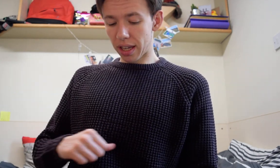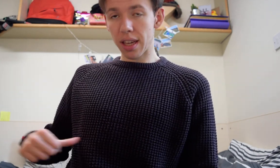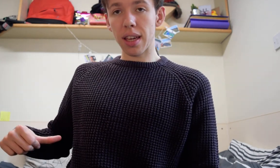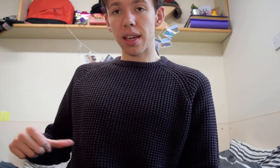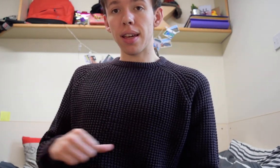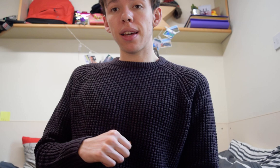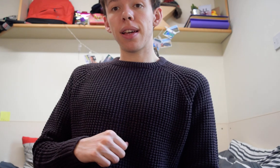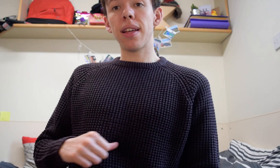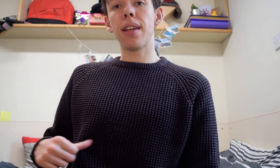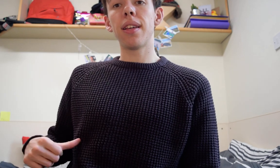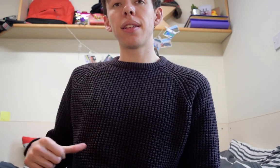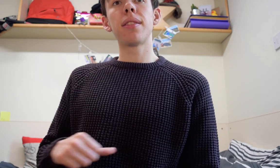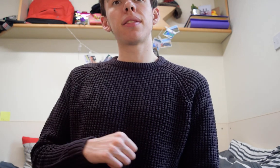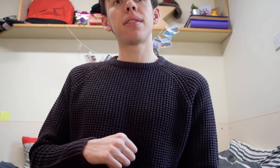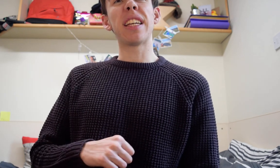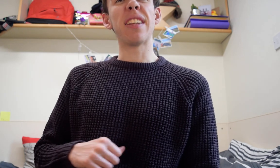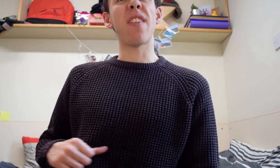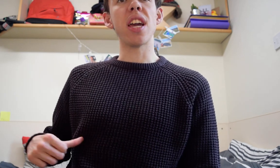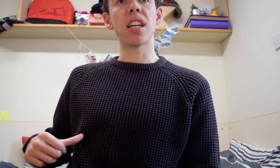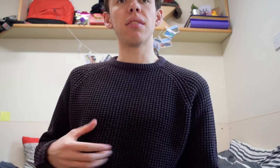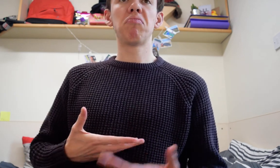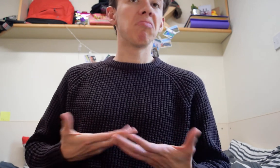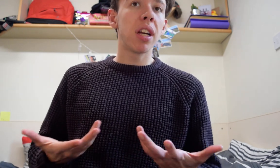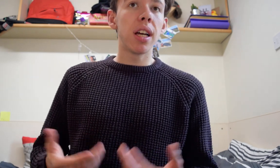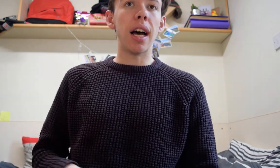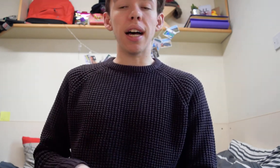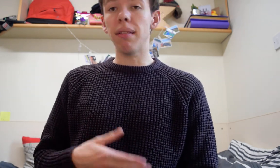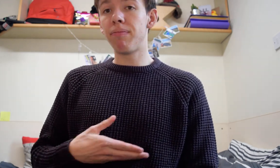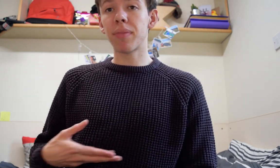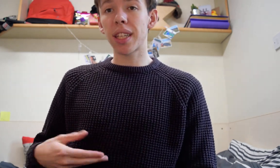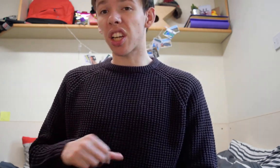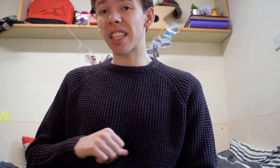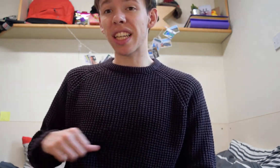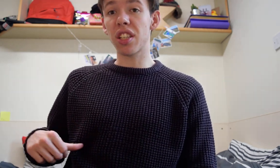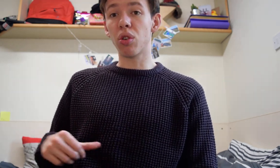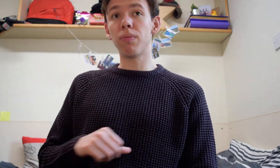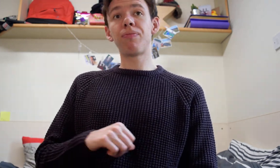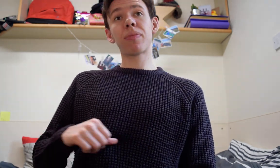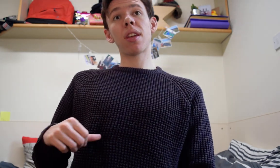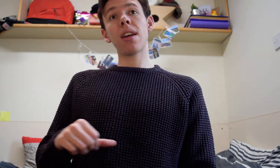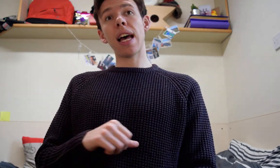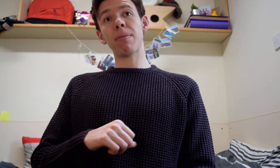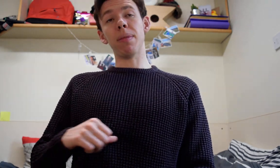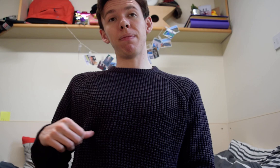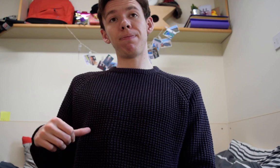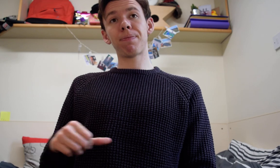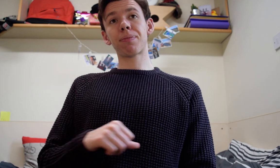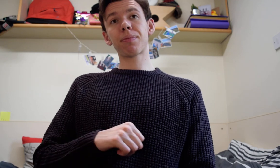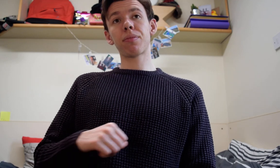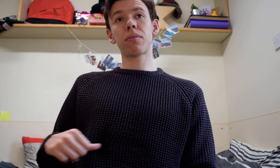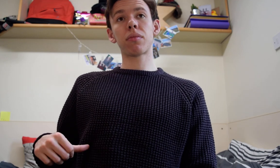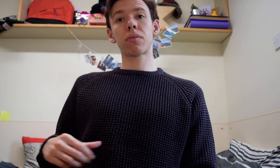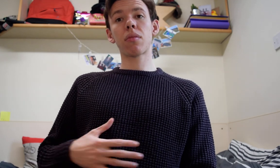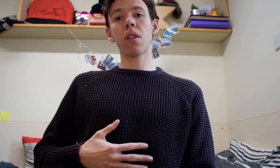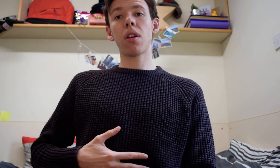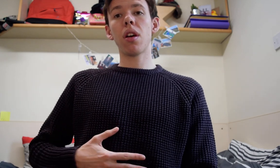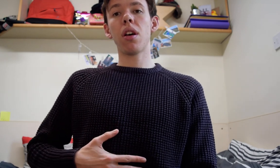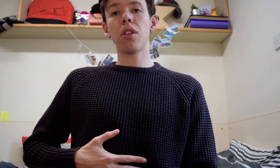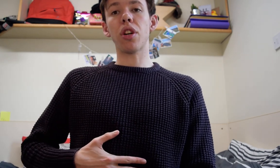signifying cutting into your abdomen so